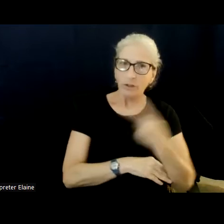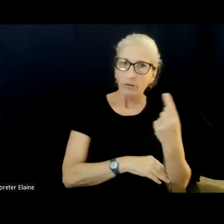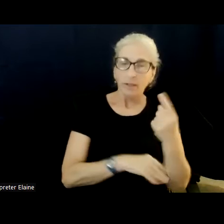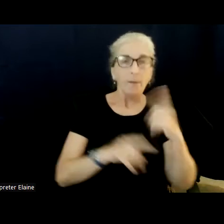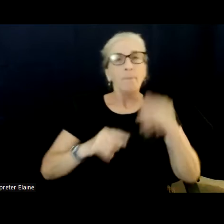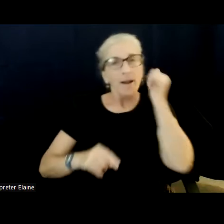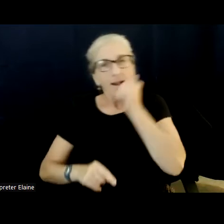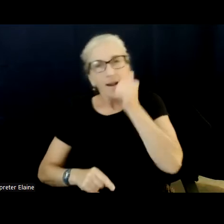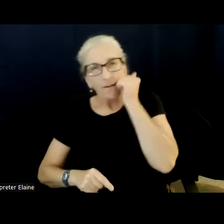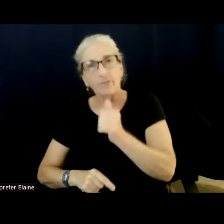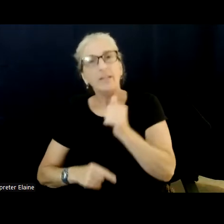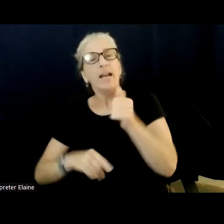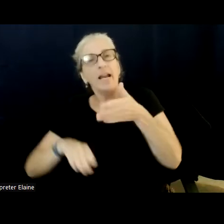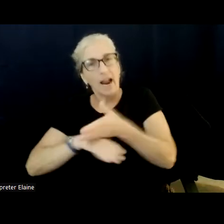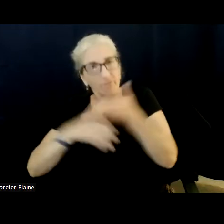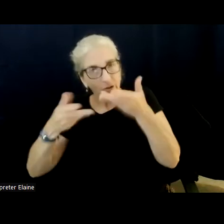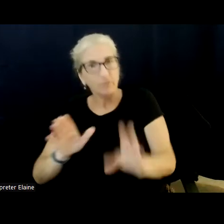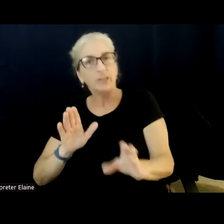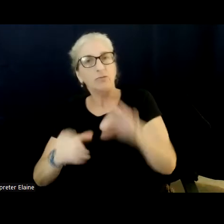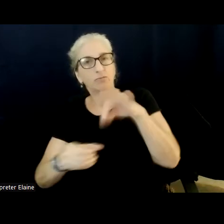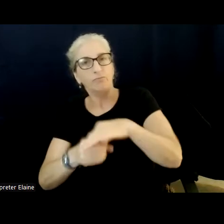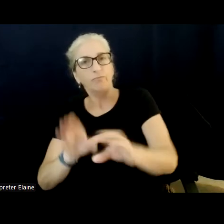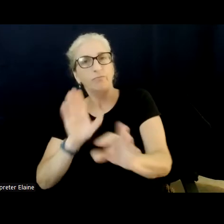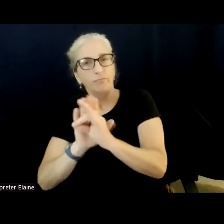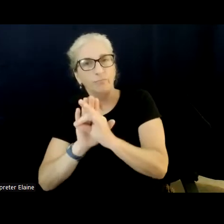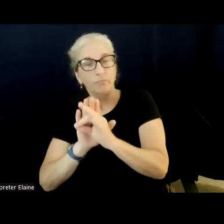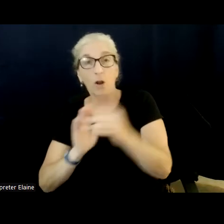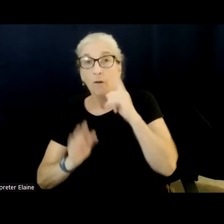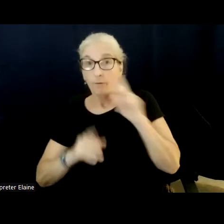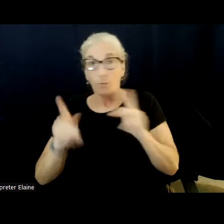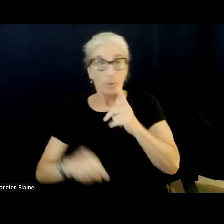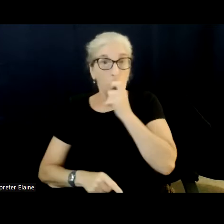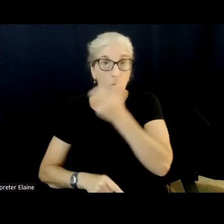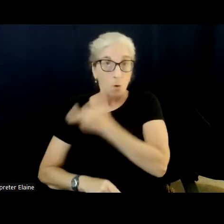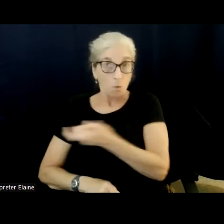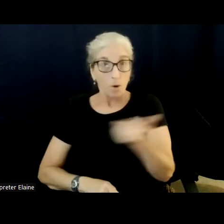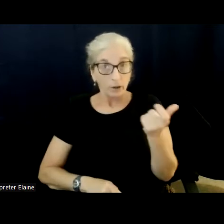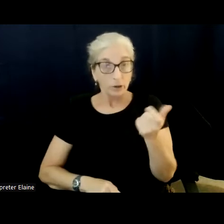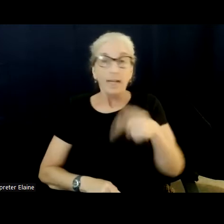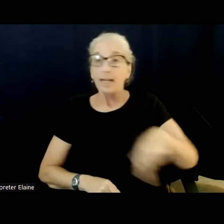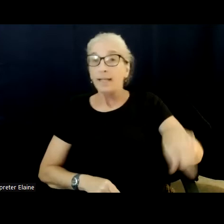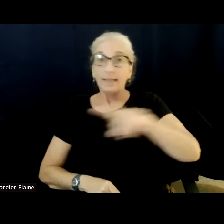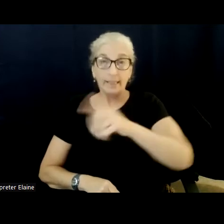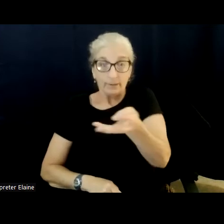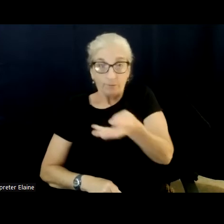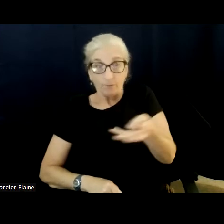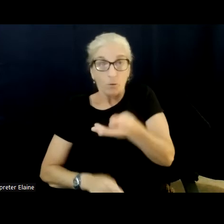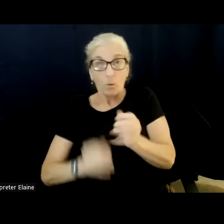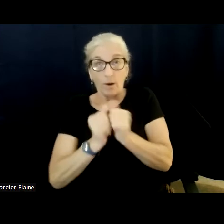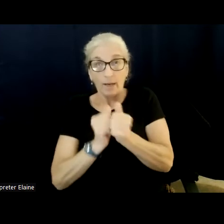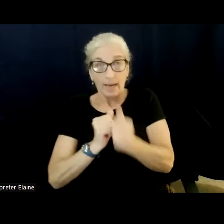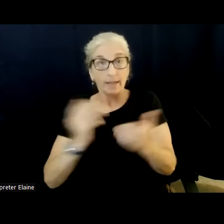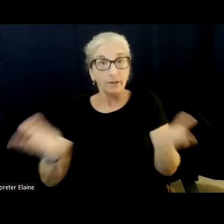office. To all of you watching out there, these candidates are here because they truly care.